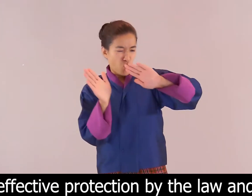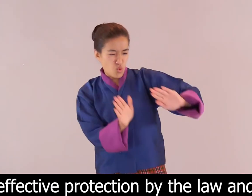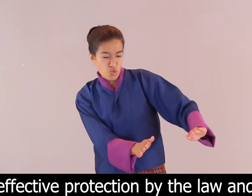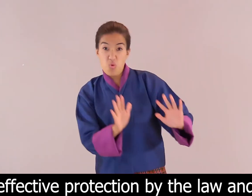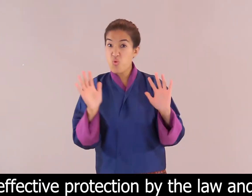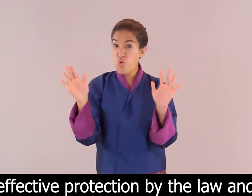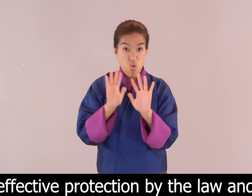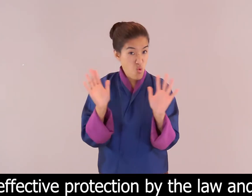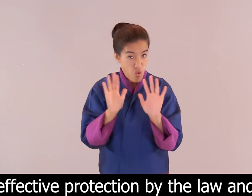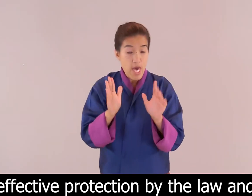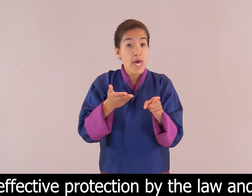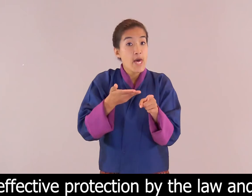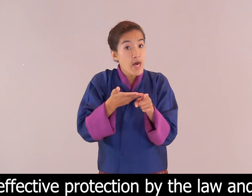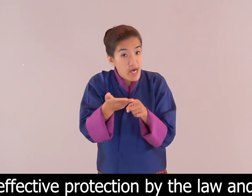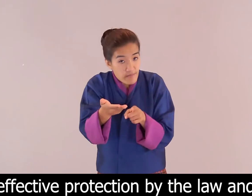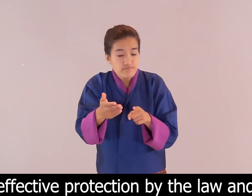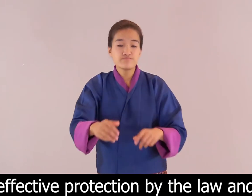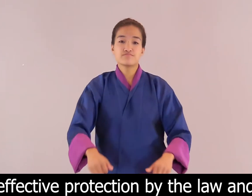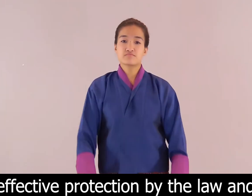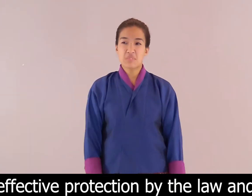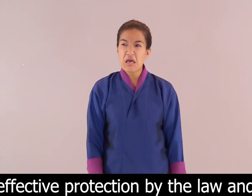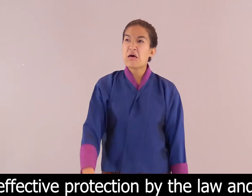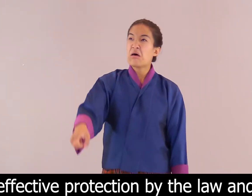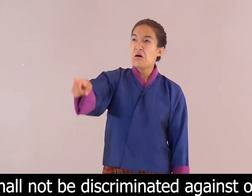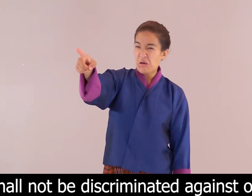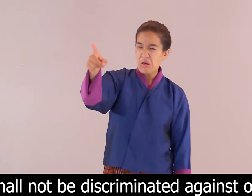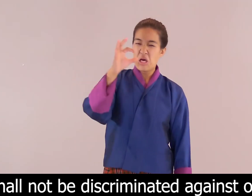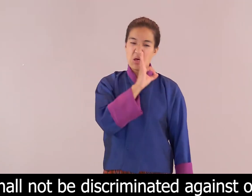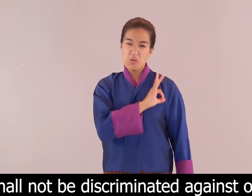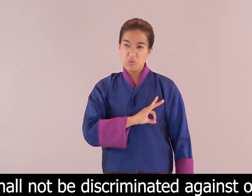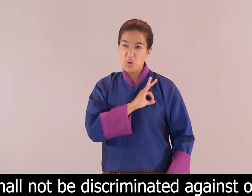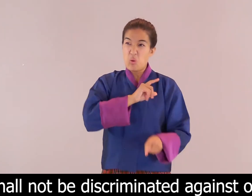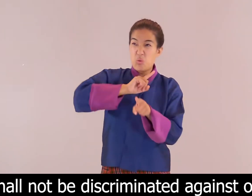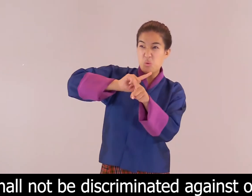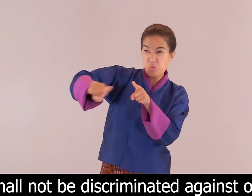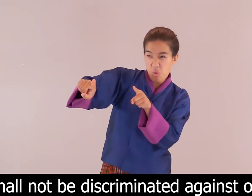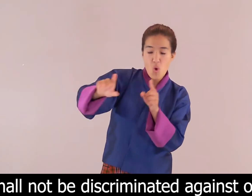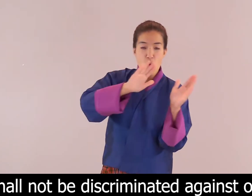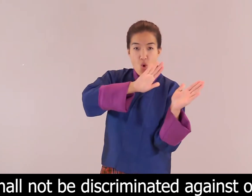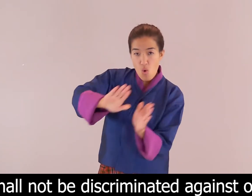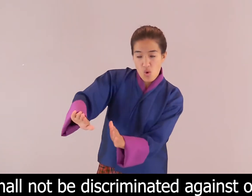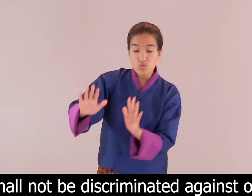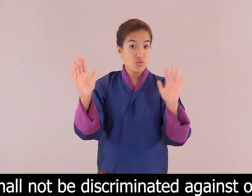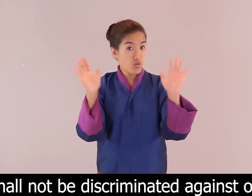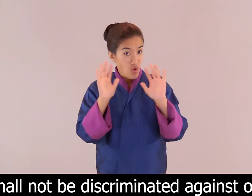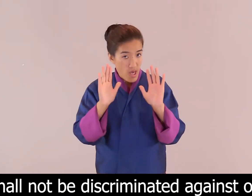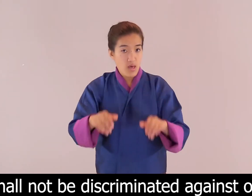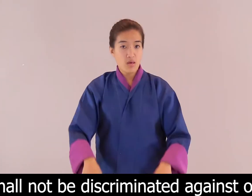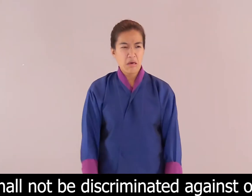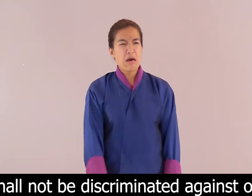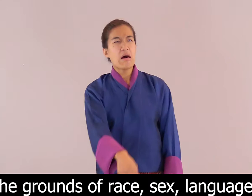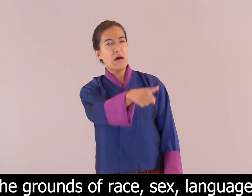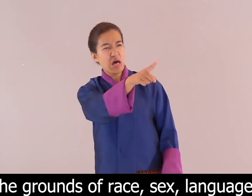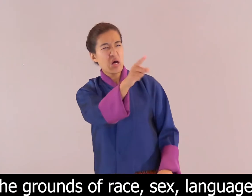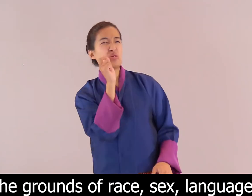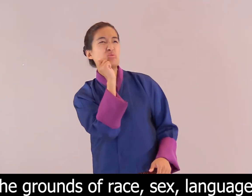and effective protection by the law and shall not be discriminated against on the grounds